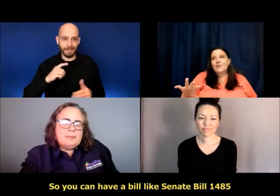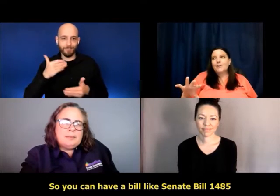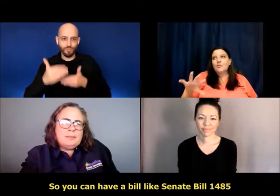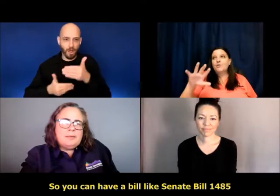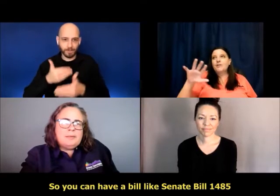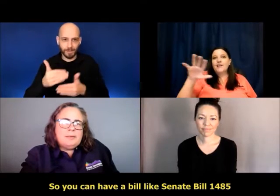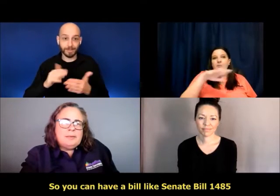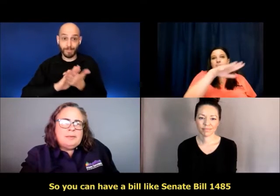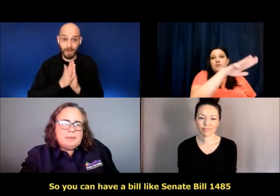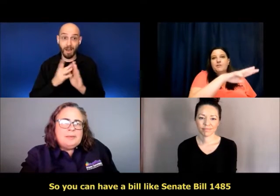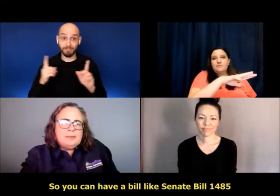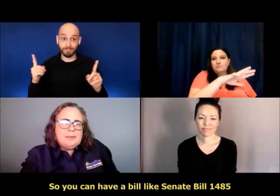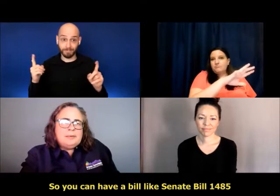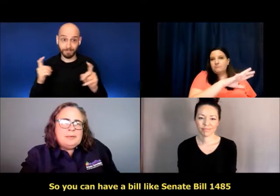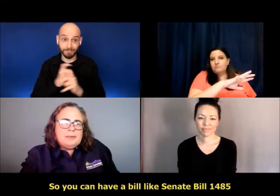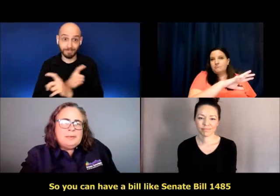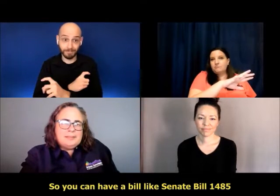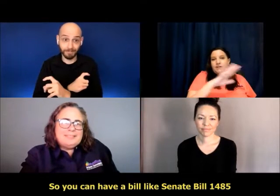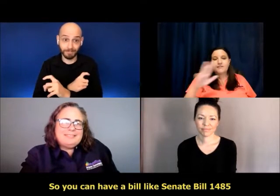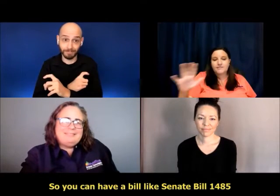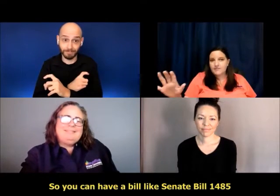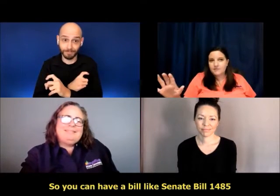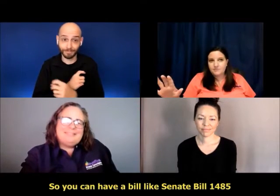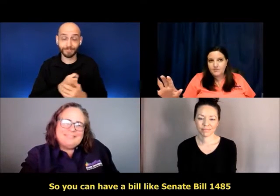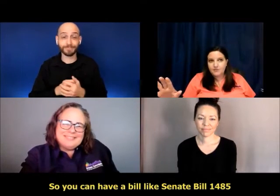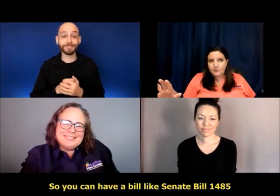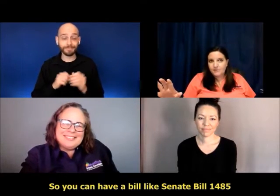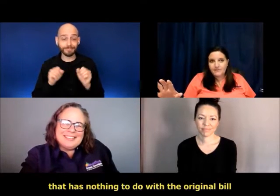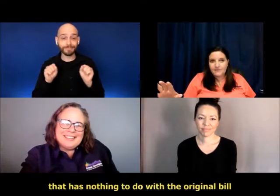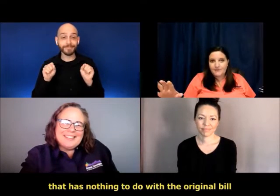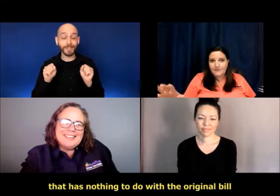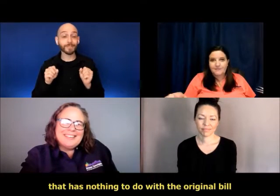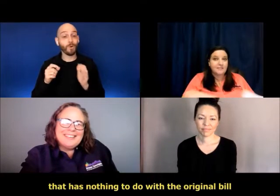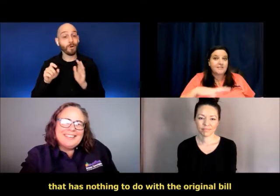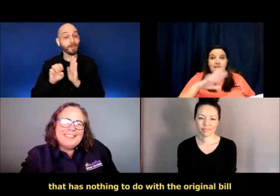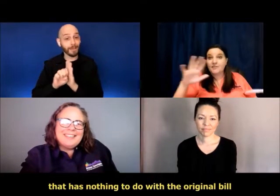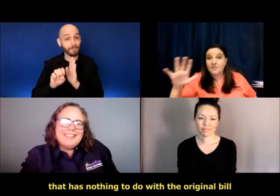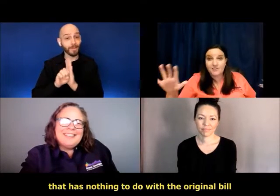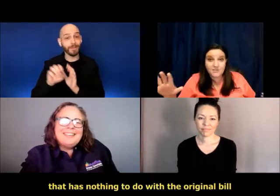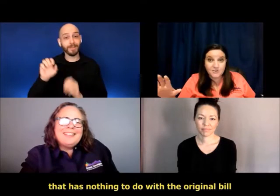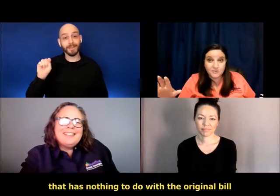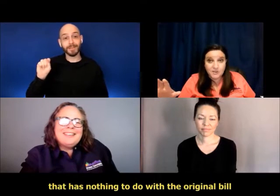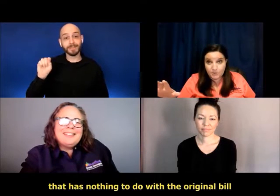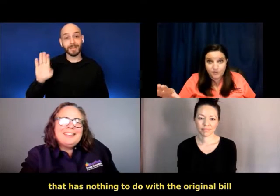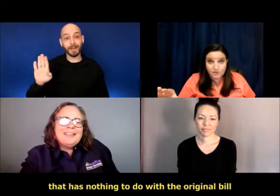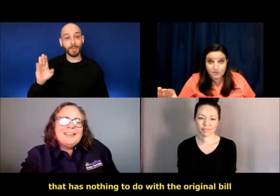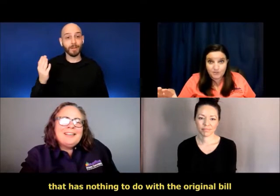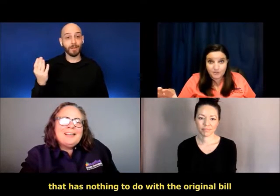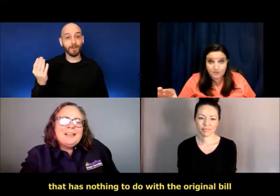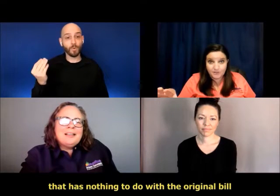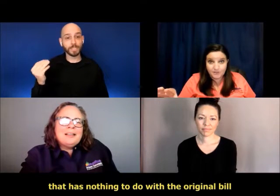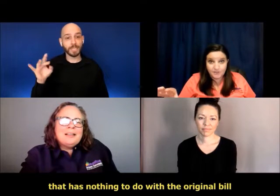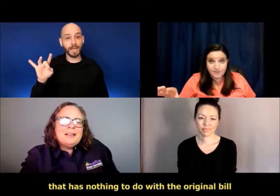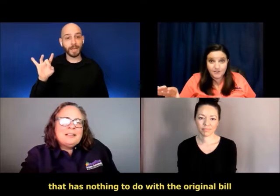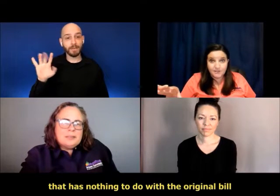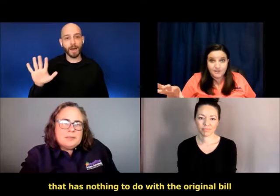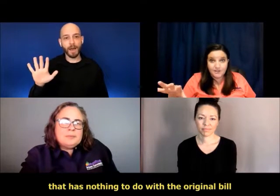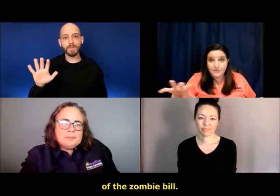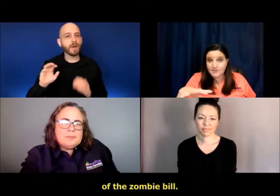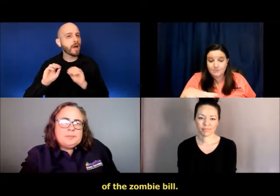So you can have a bill like Senate bill 1485, that has nothing to do with the original bill